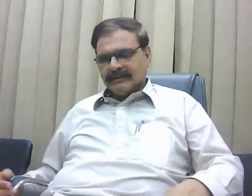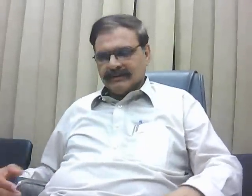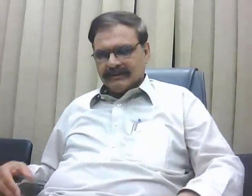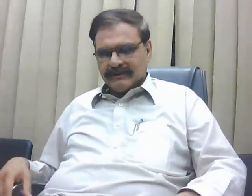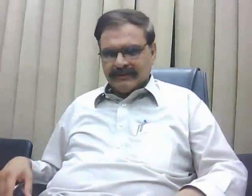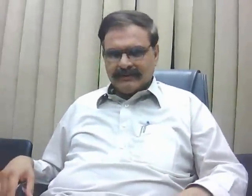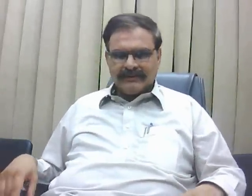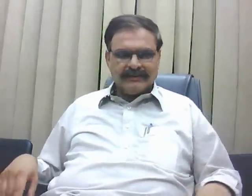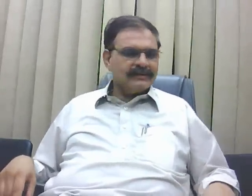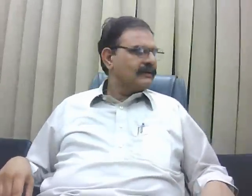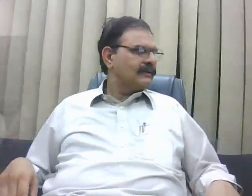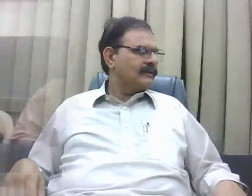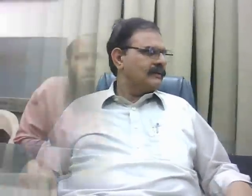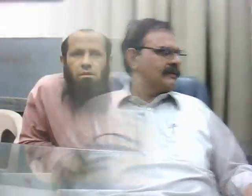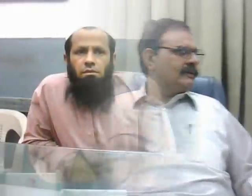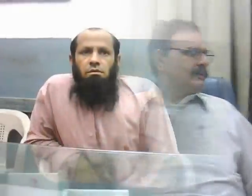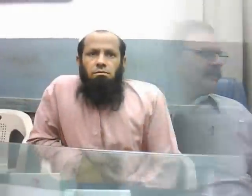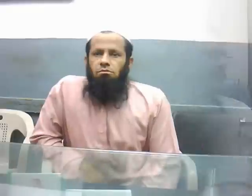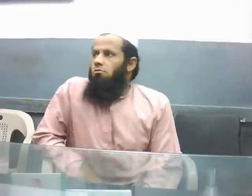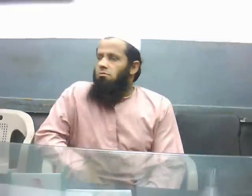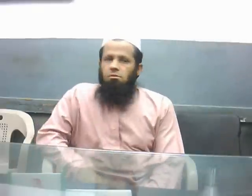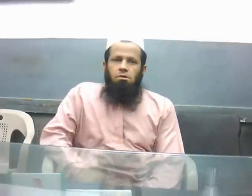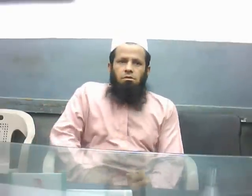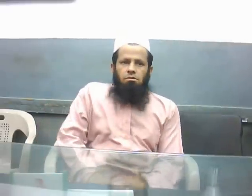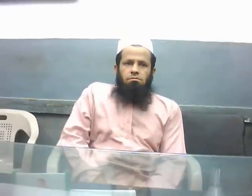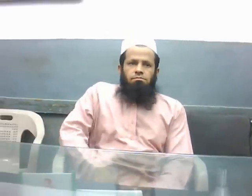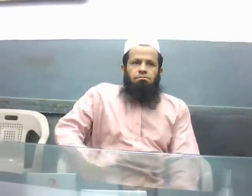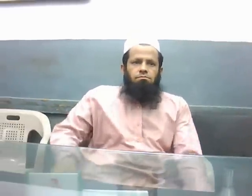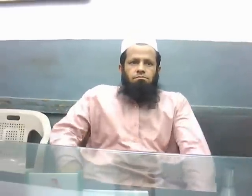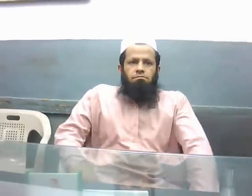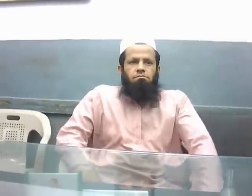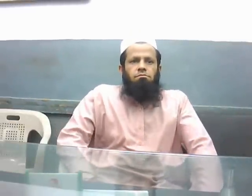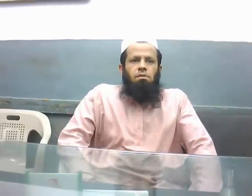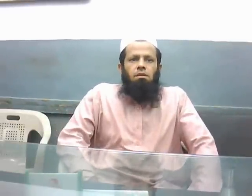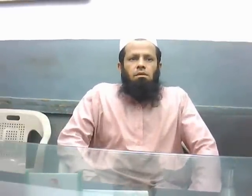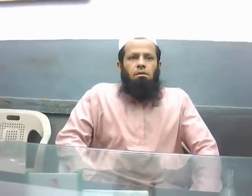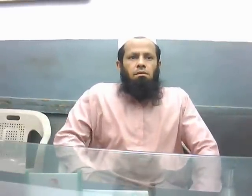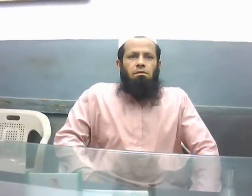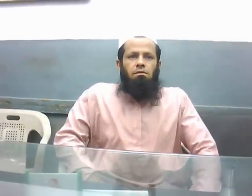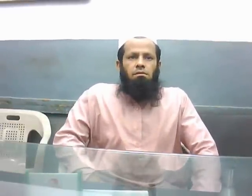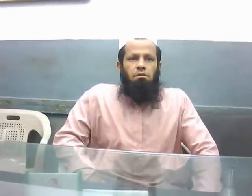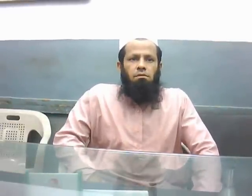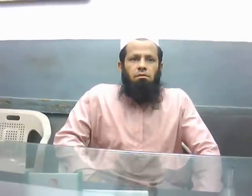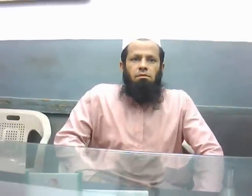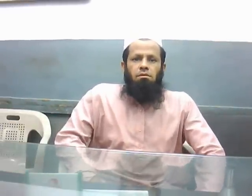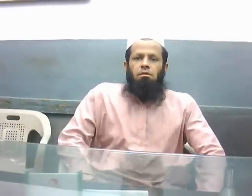machines. We have such a kind of quality that he can control the power of the machines, can control the